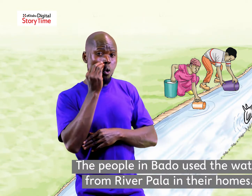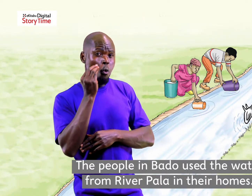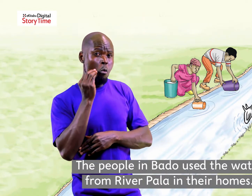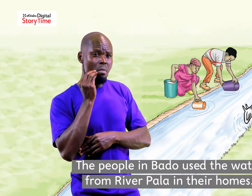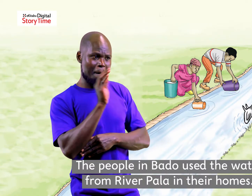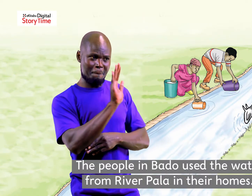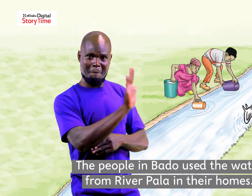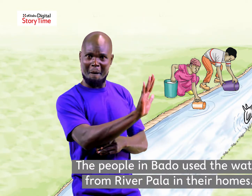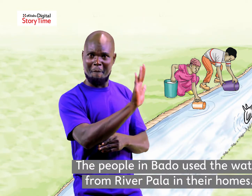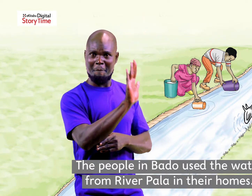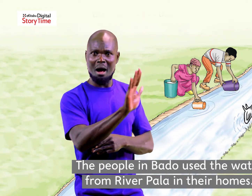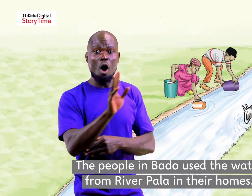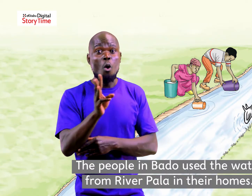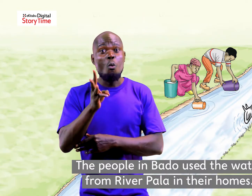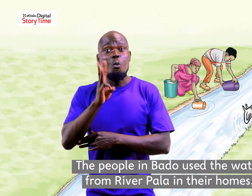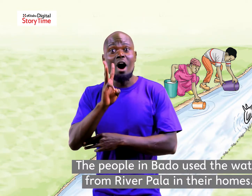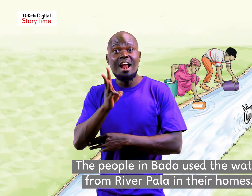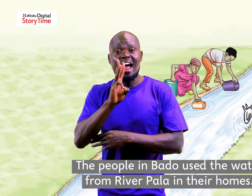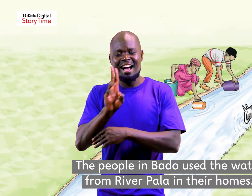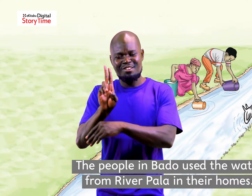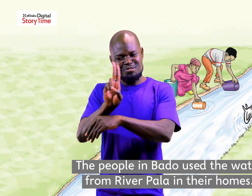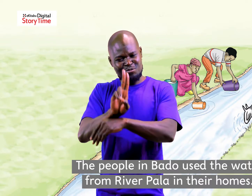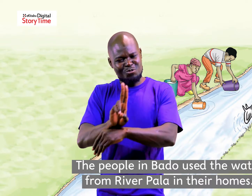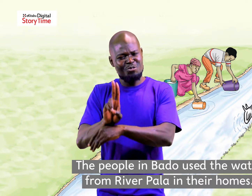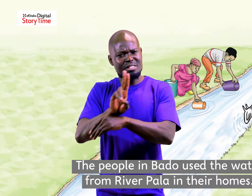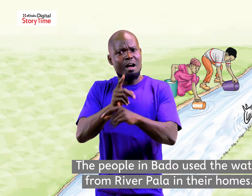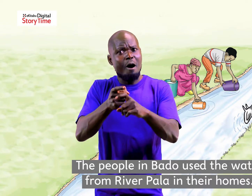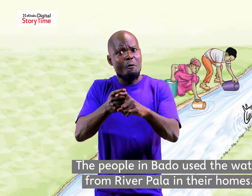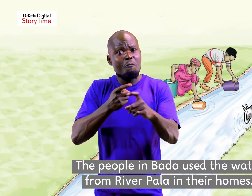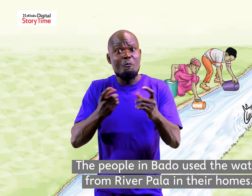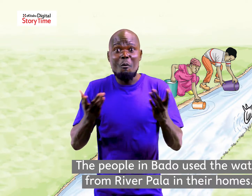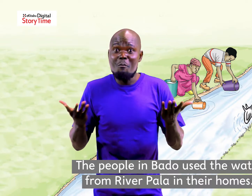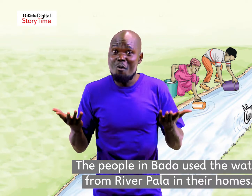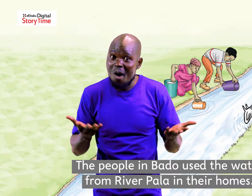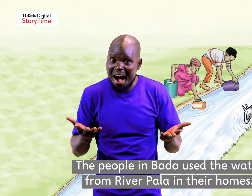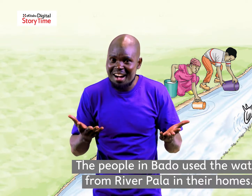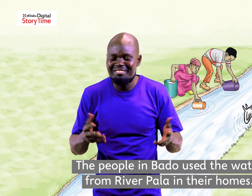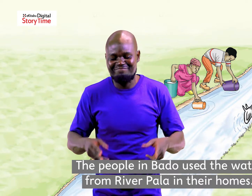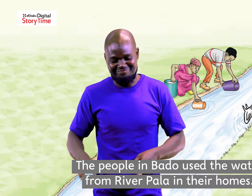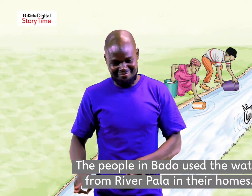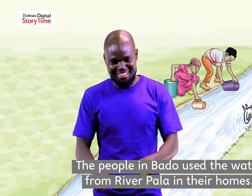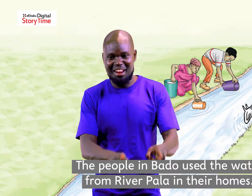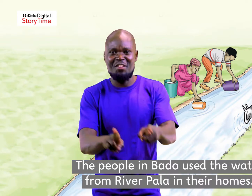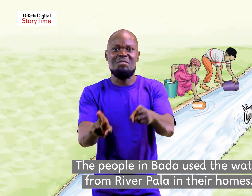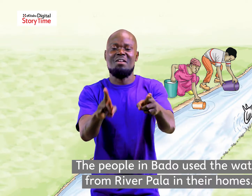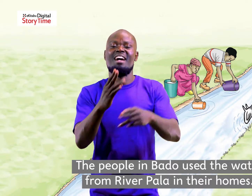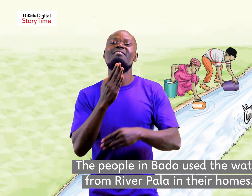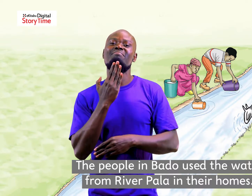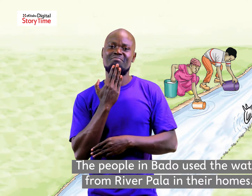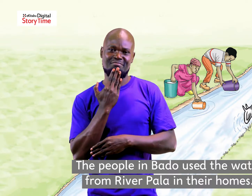the people in badu used the water from river pala in their homes